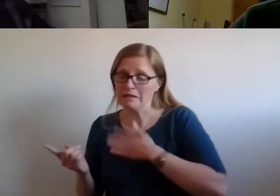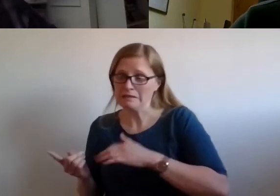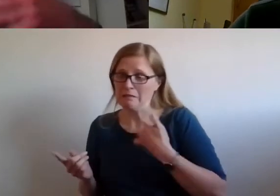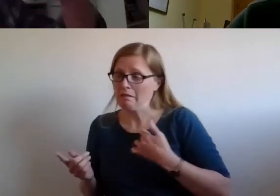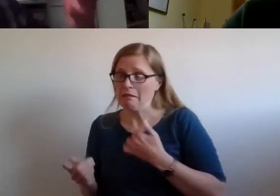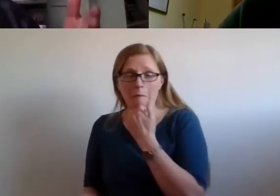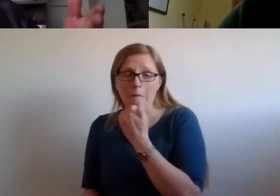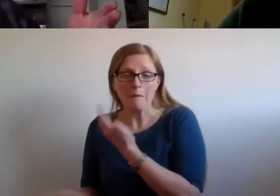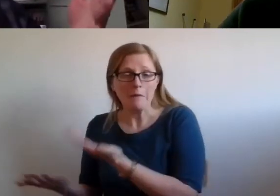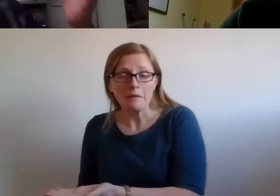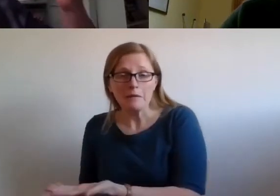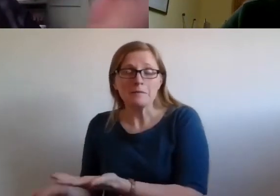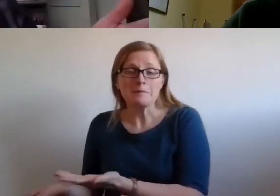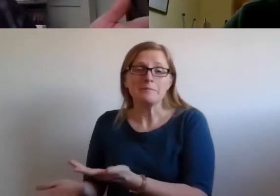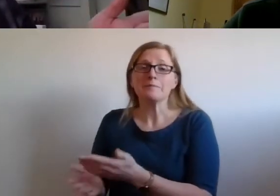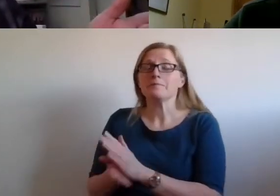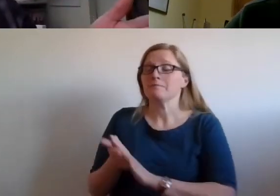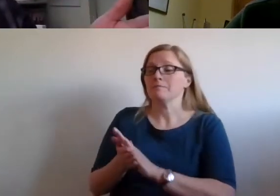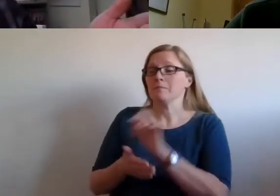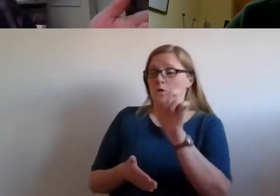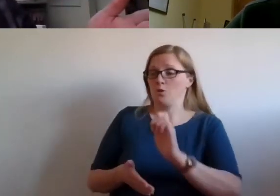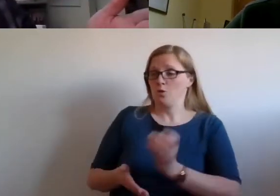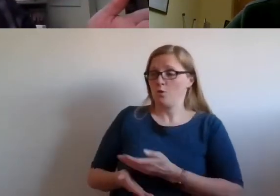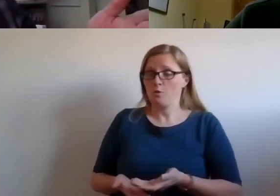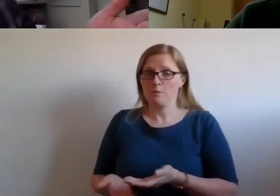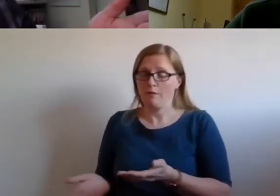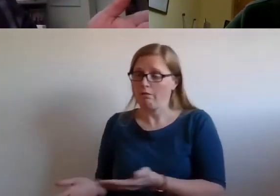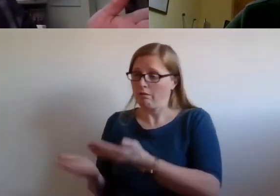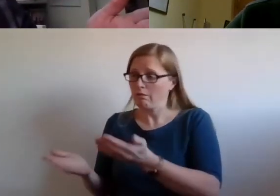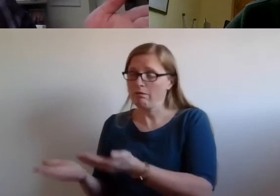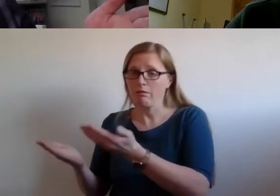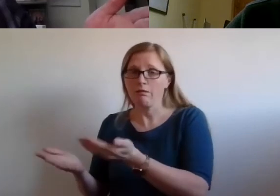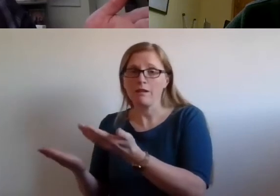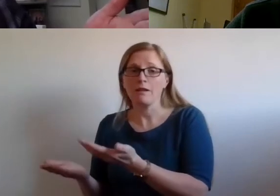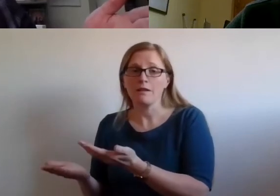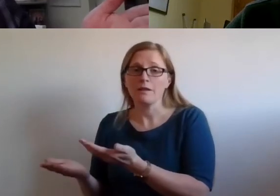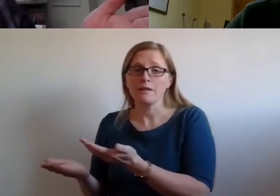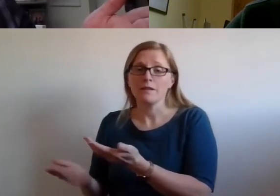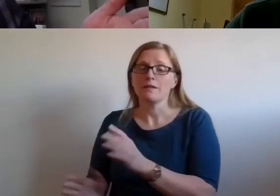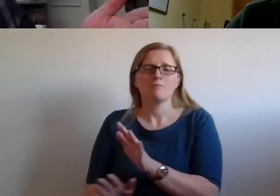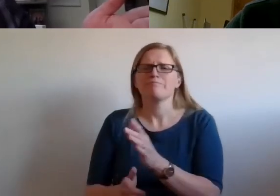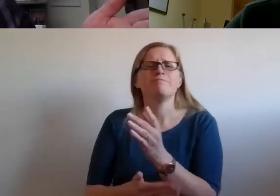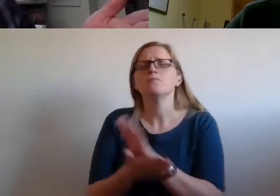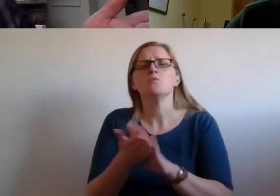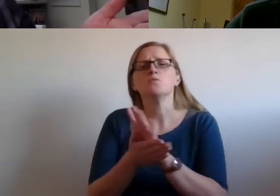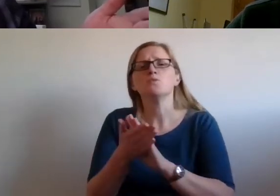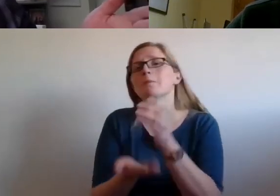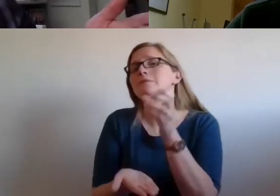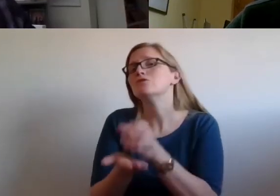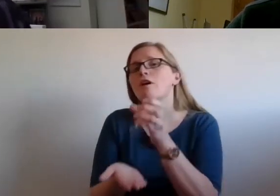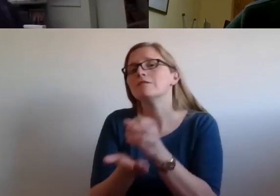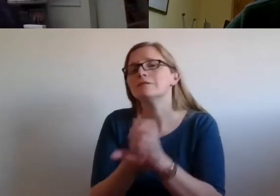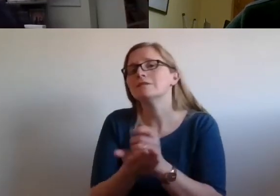it sort of lifted it because then there were duties. This wasn't just a charitable appeal for a better deal.